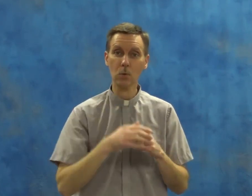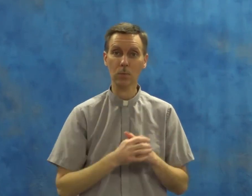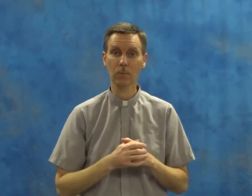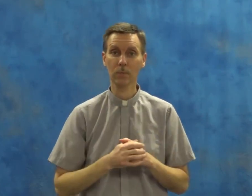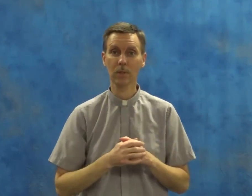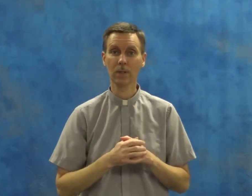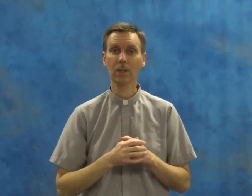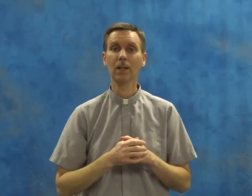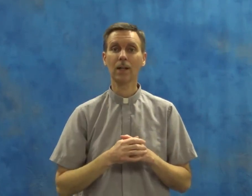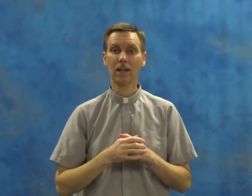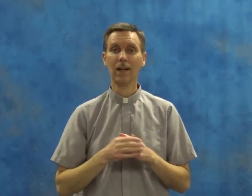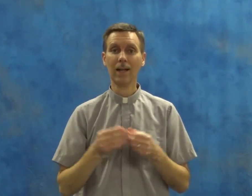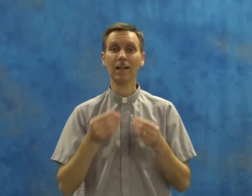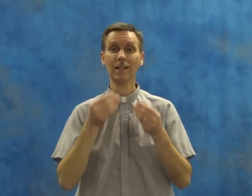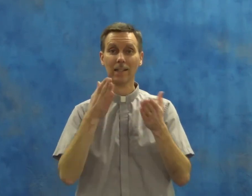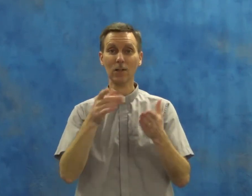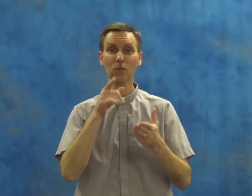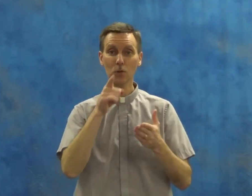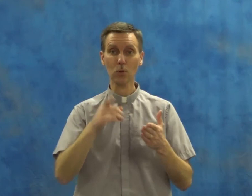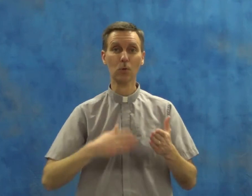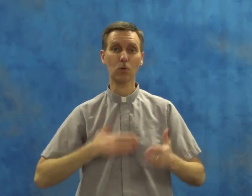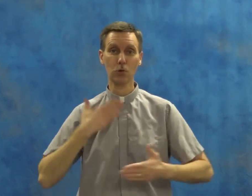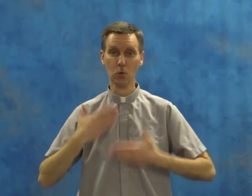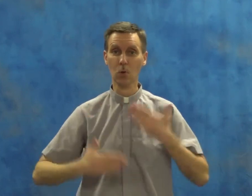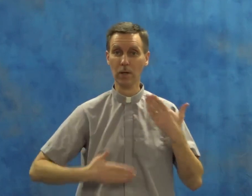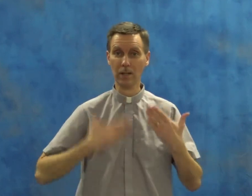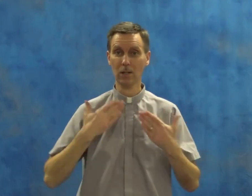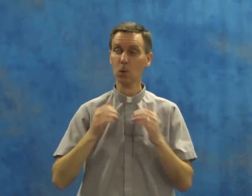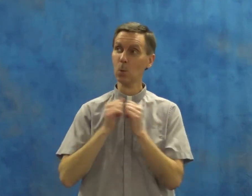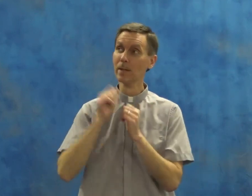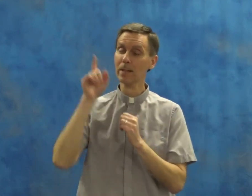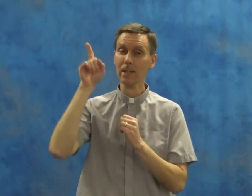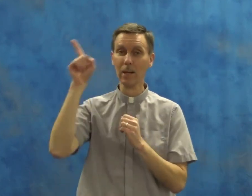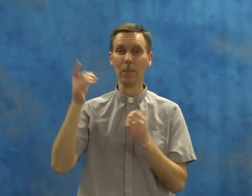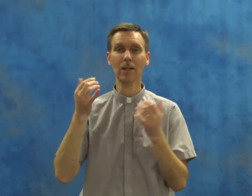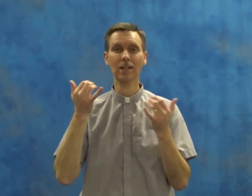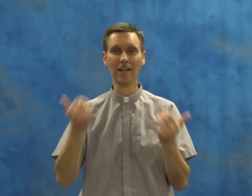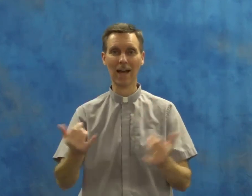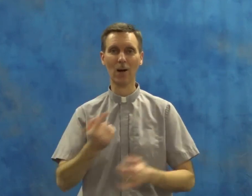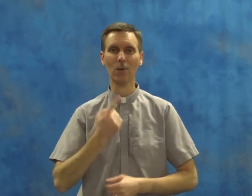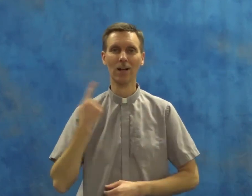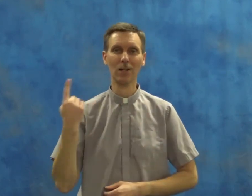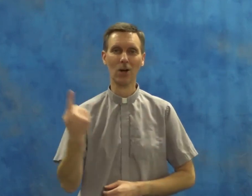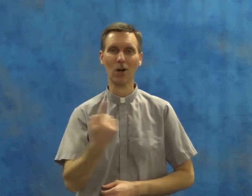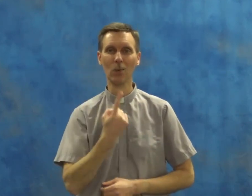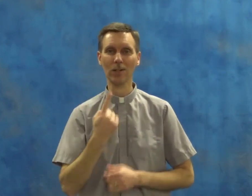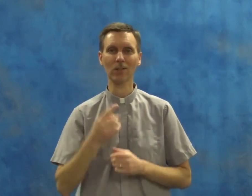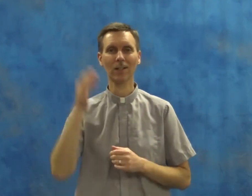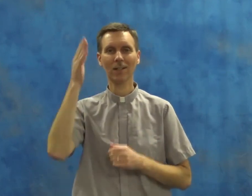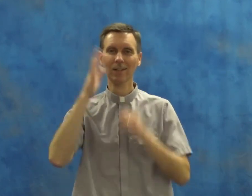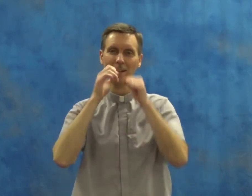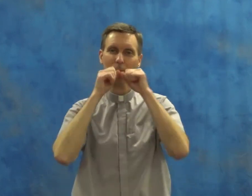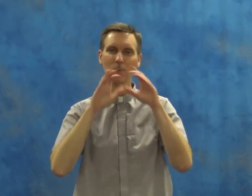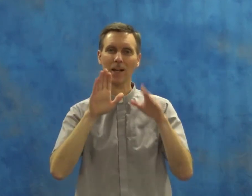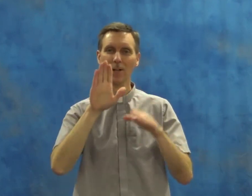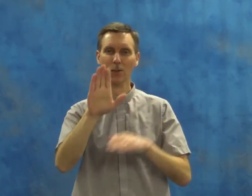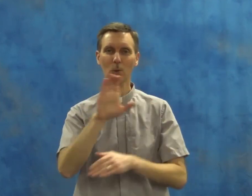and to give you joy with Him now and always. God bless your